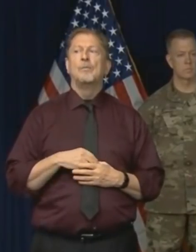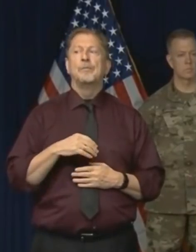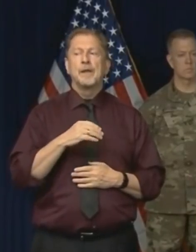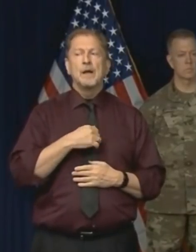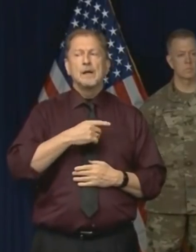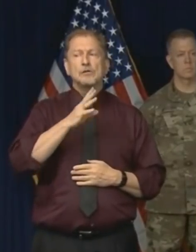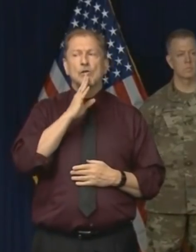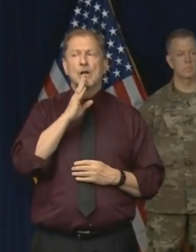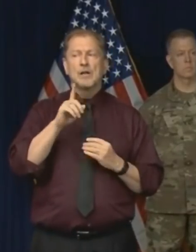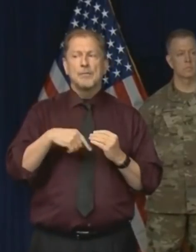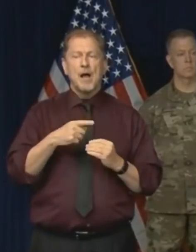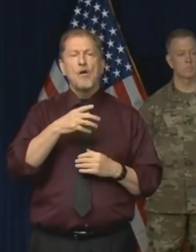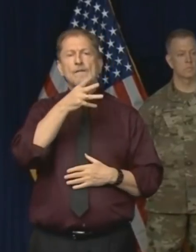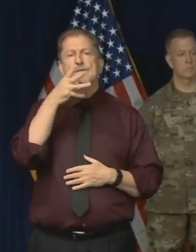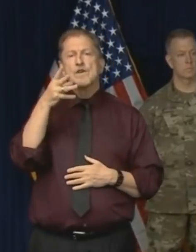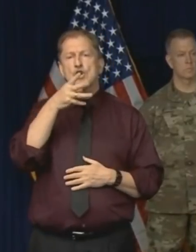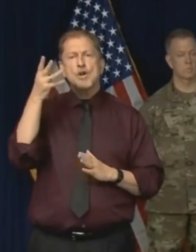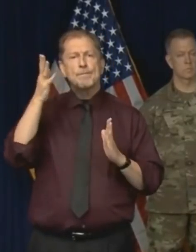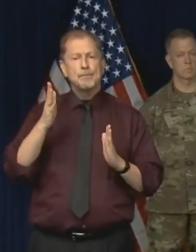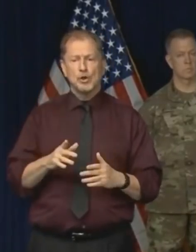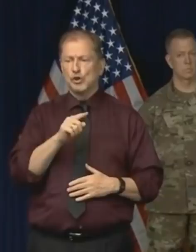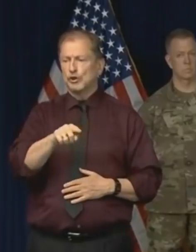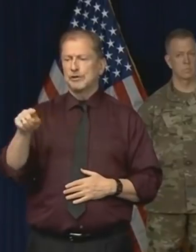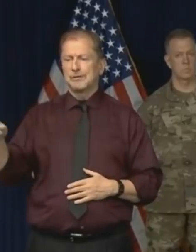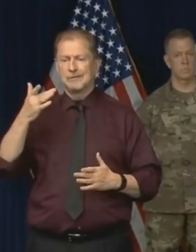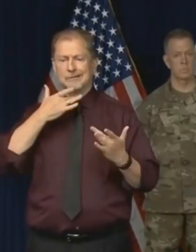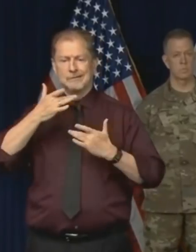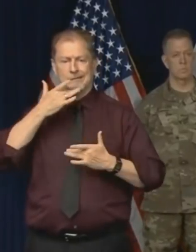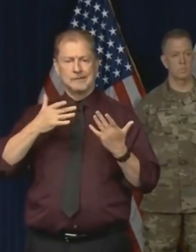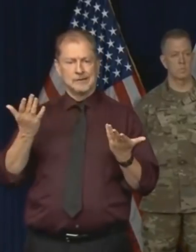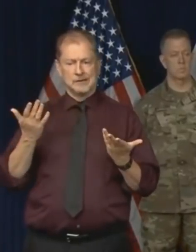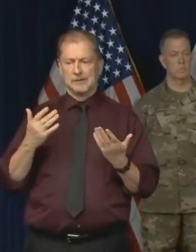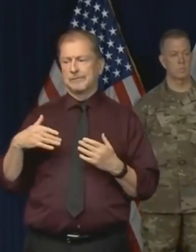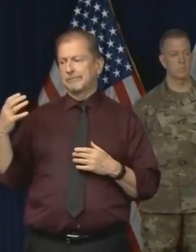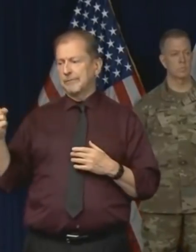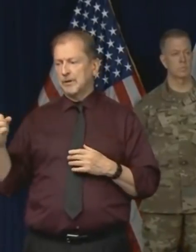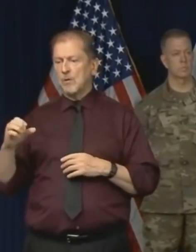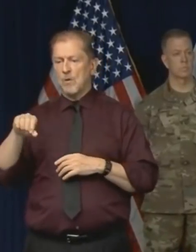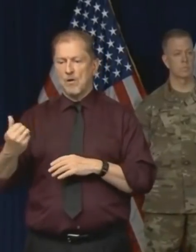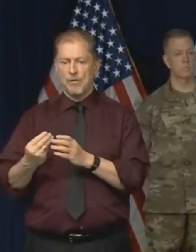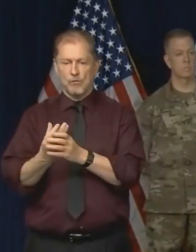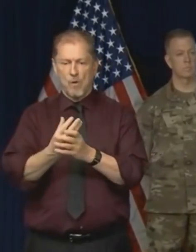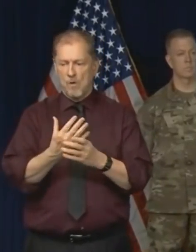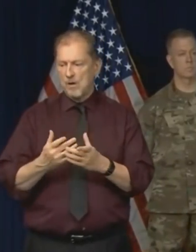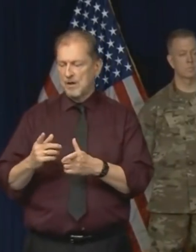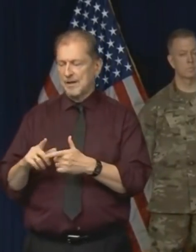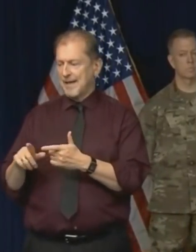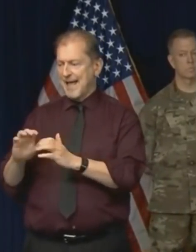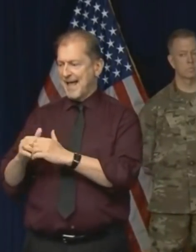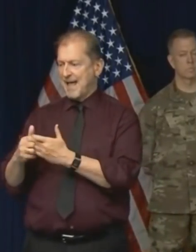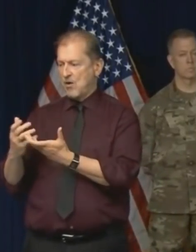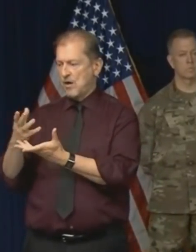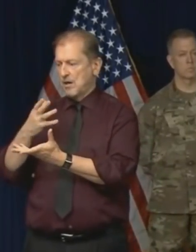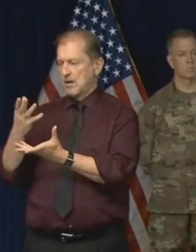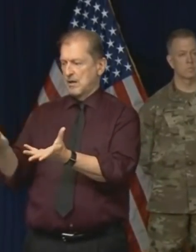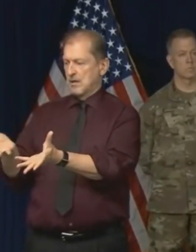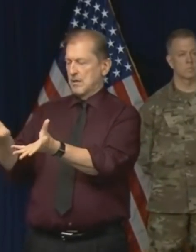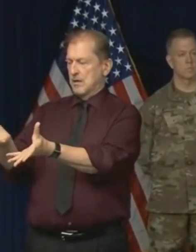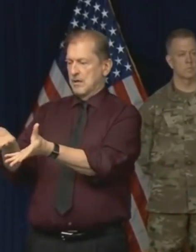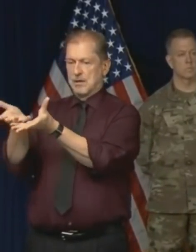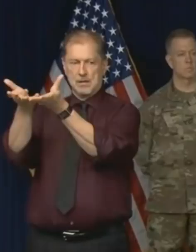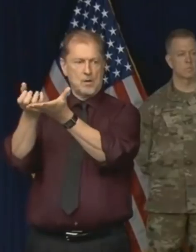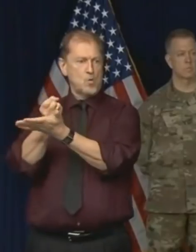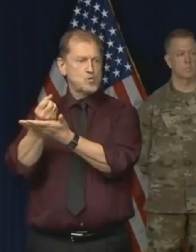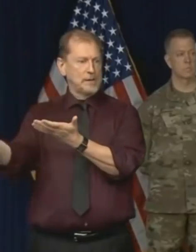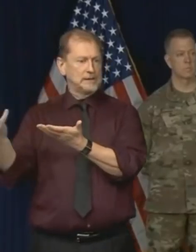Is there any program underway to help farmers to either, you know, do something with their product or get it to food pantries so that it's not going to